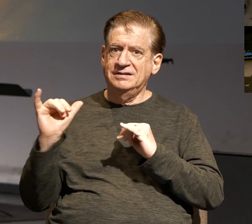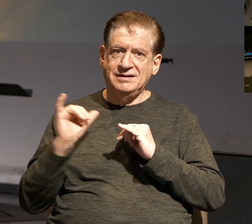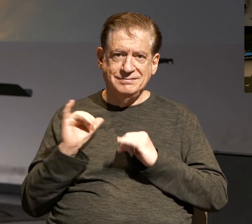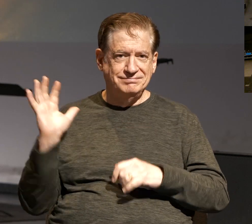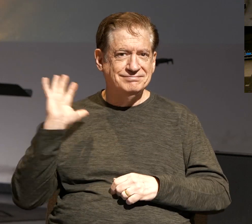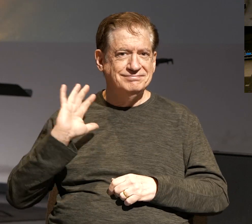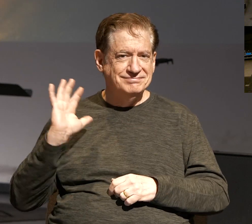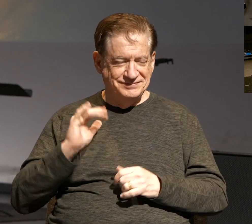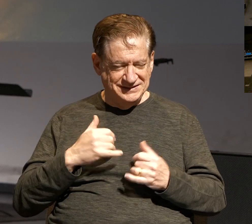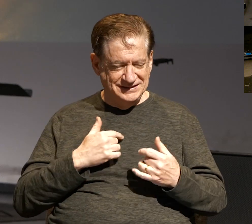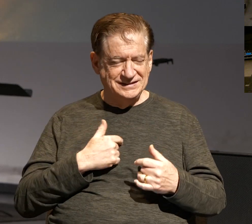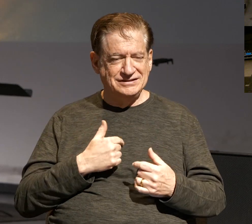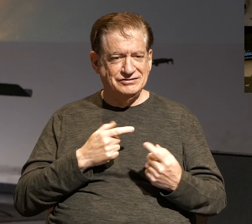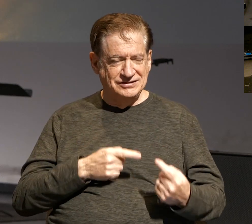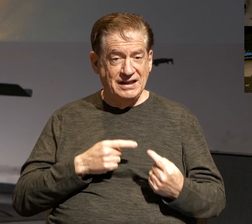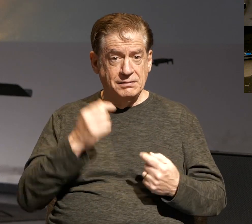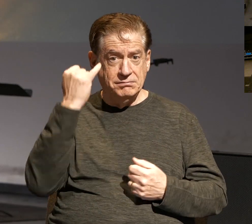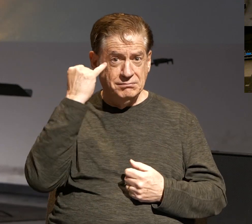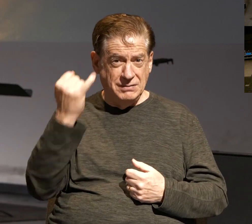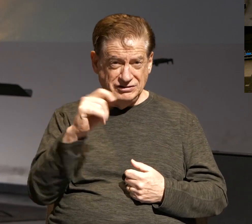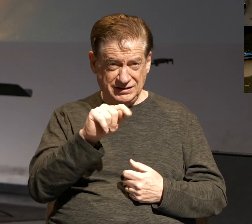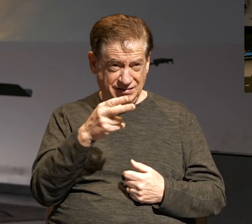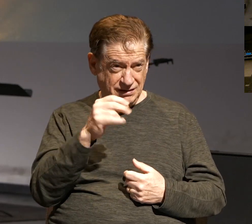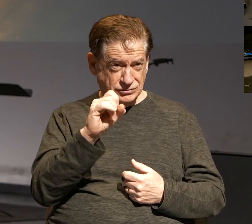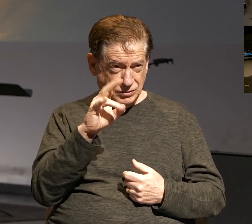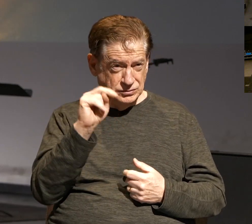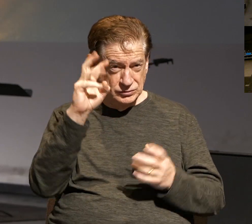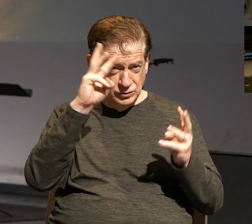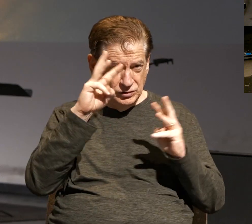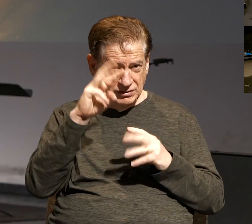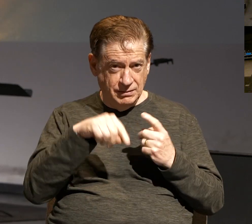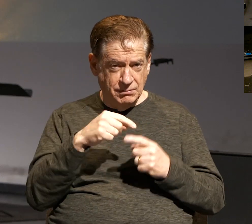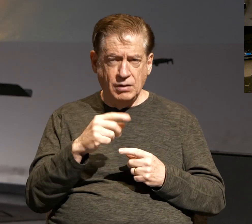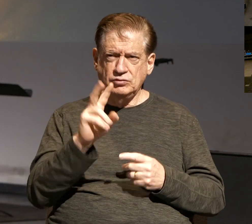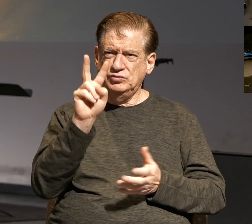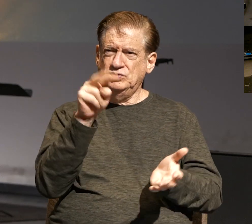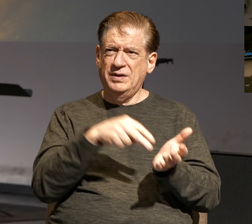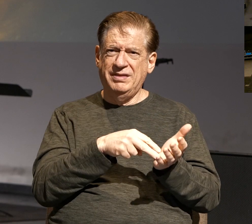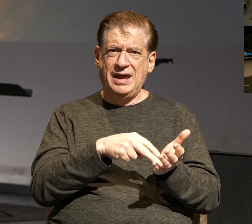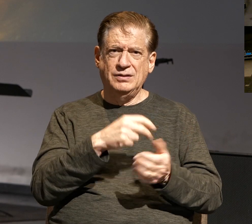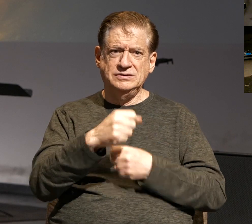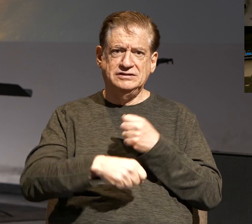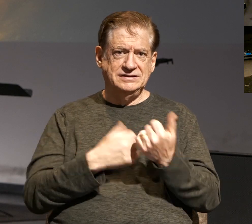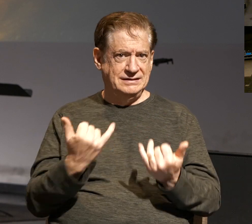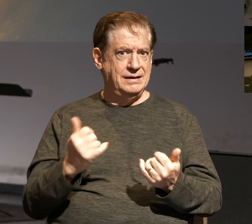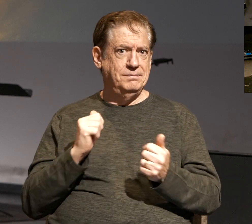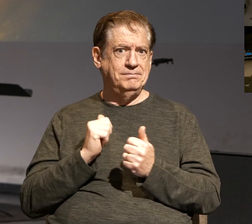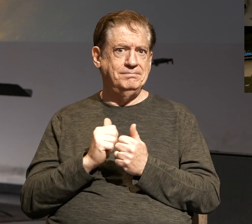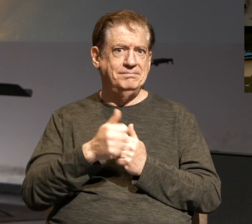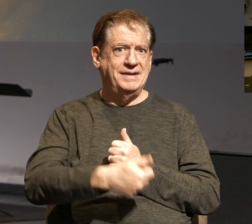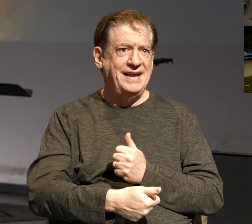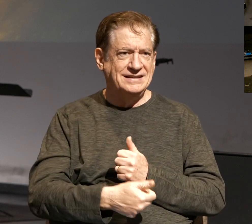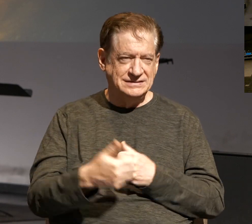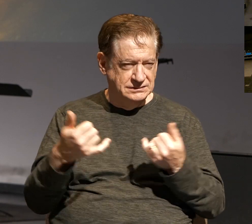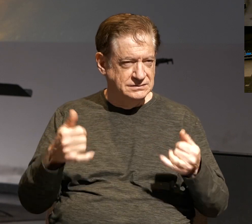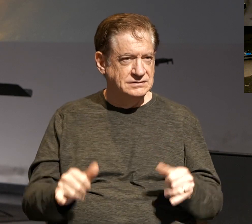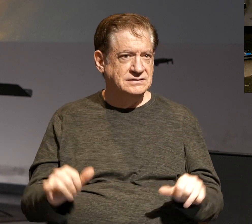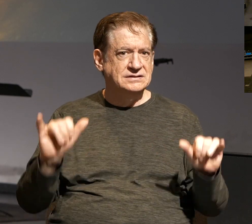can relate to, because if you can imagine what the Thessalonians are worried about, guess what? 2,000 years have passed. We're